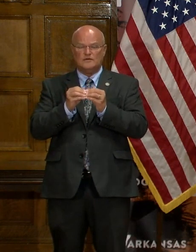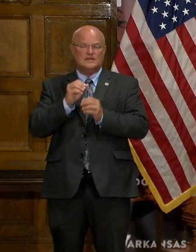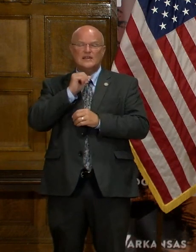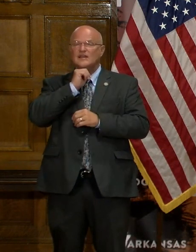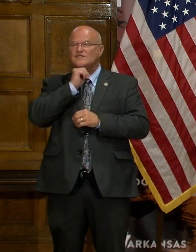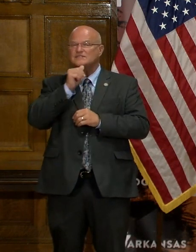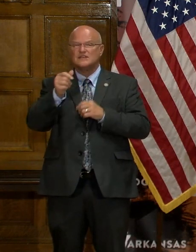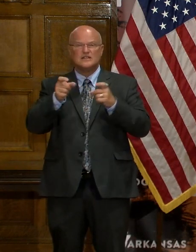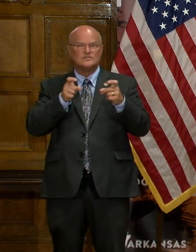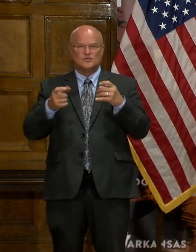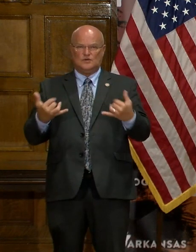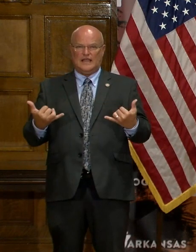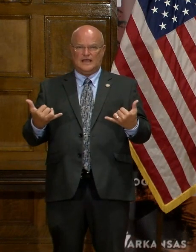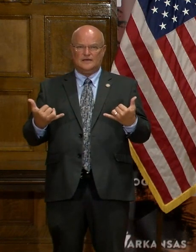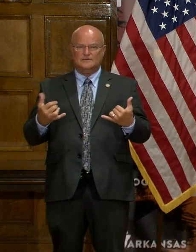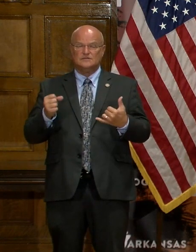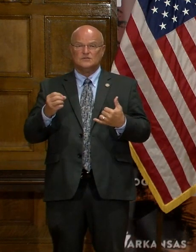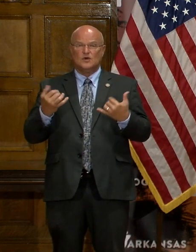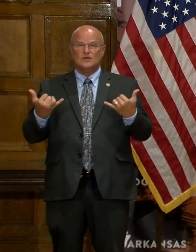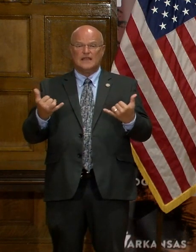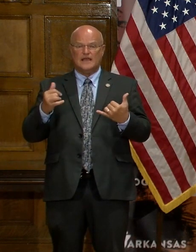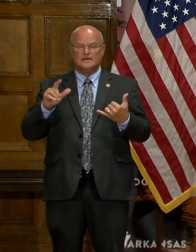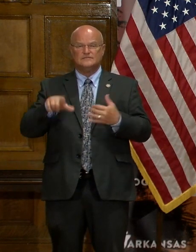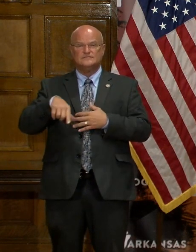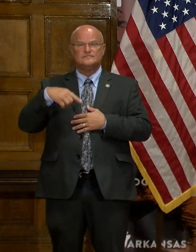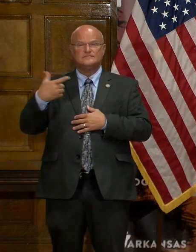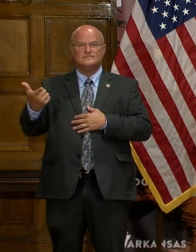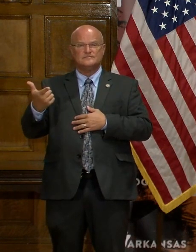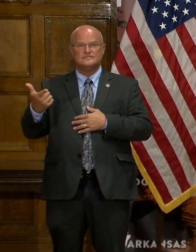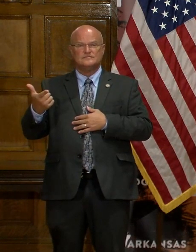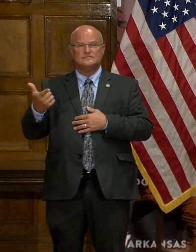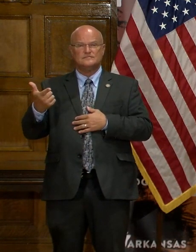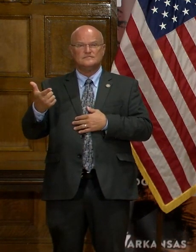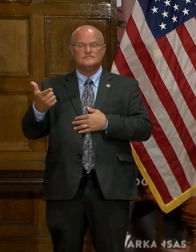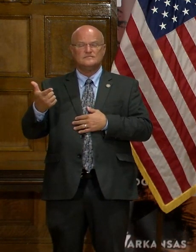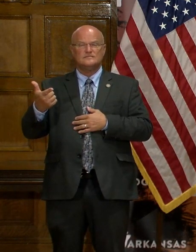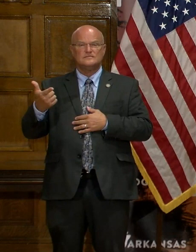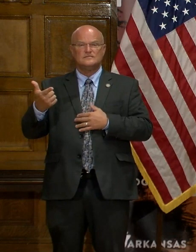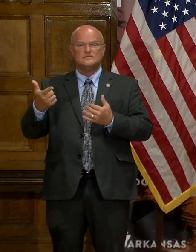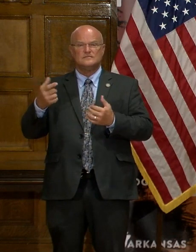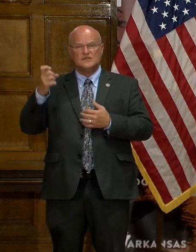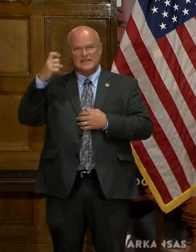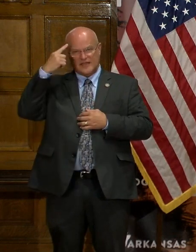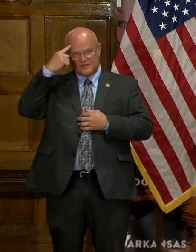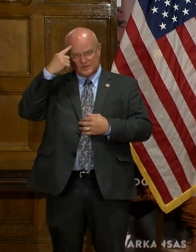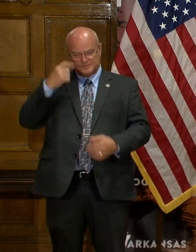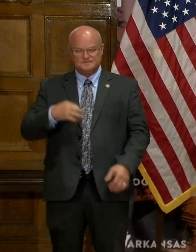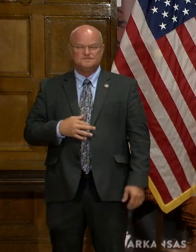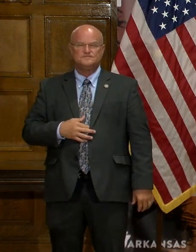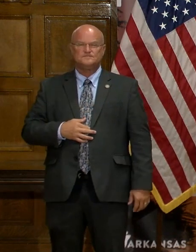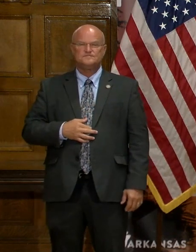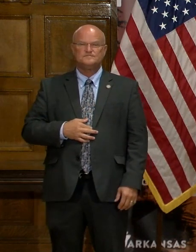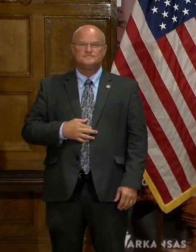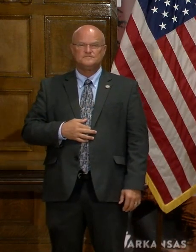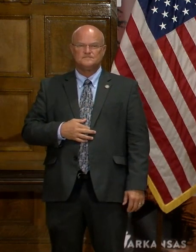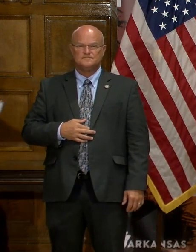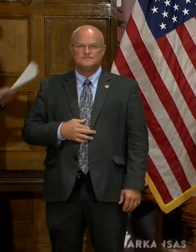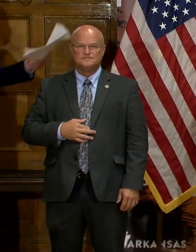not brought under control now. So with that, I'll end and turn the podium back over to the governor. Thank you, sir.